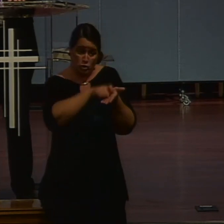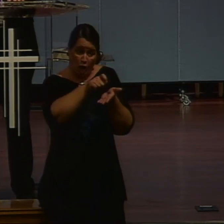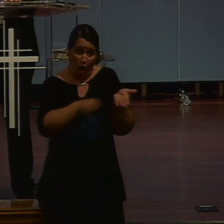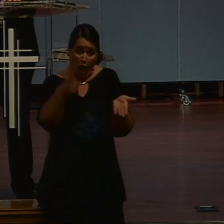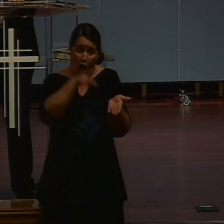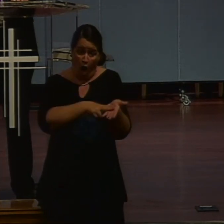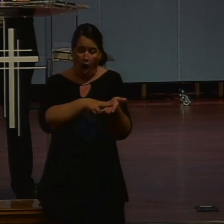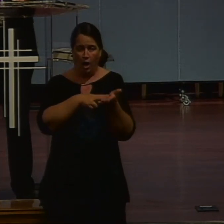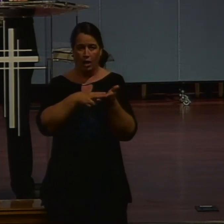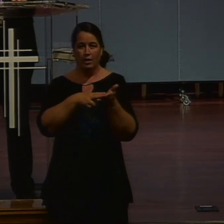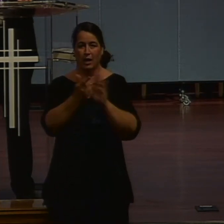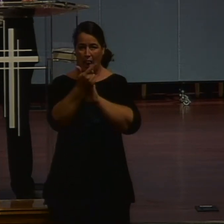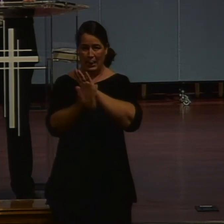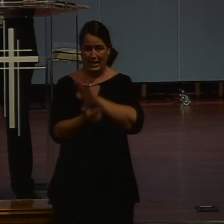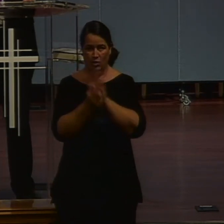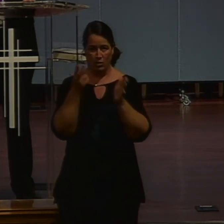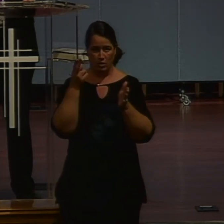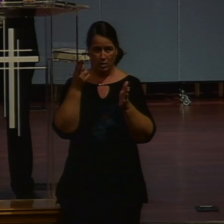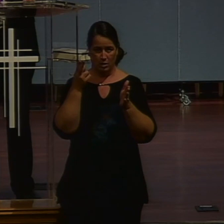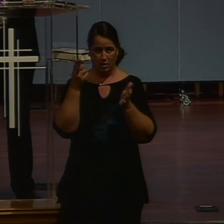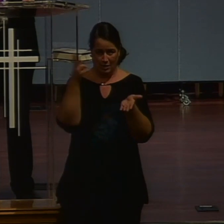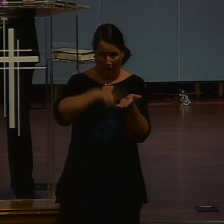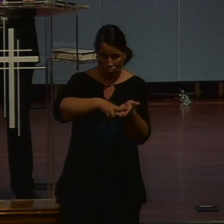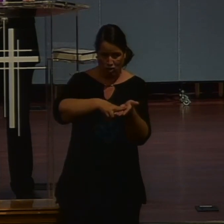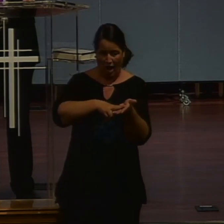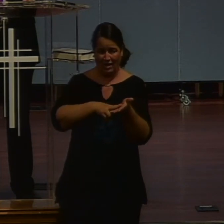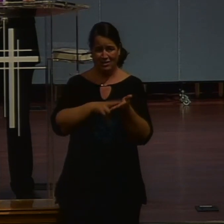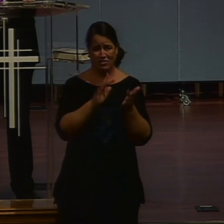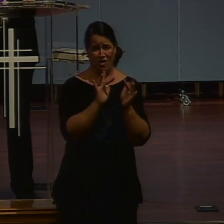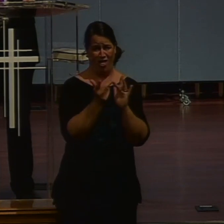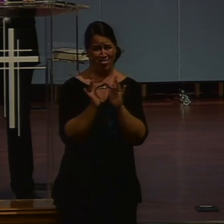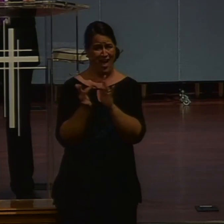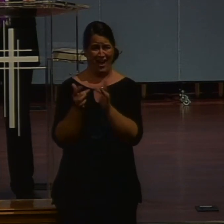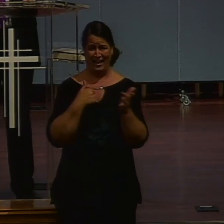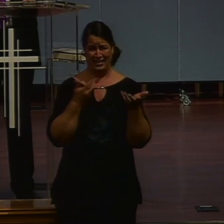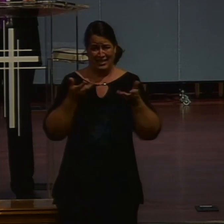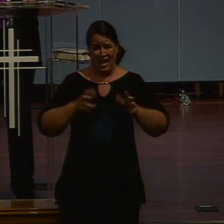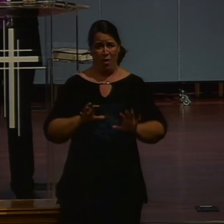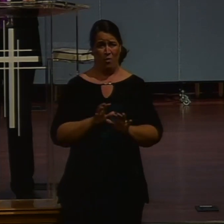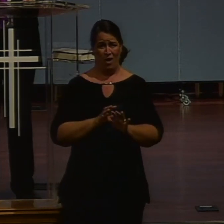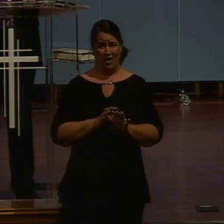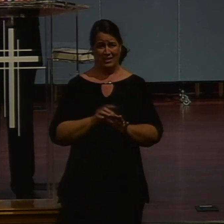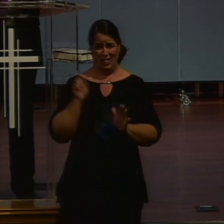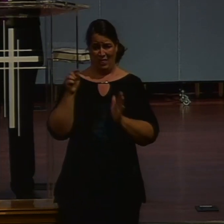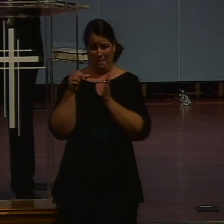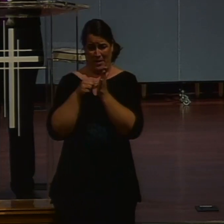I really didn't want to do it online. But Mikey had to do it online. Go to the page.